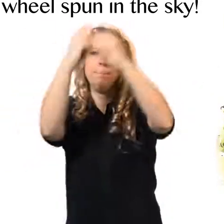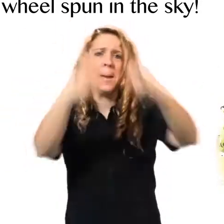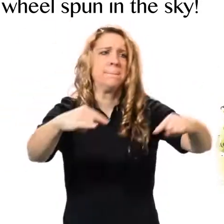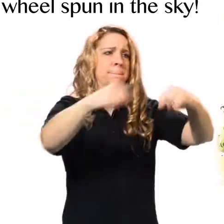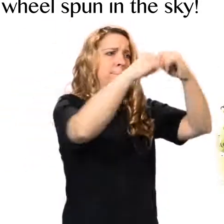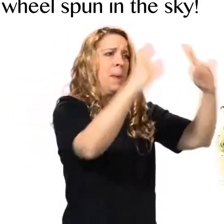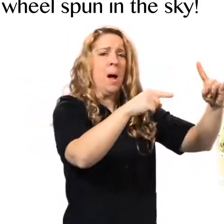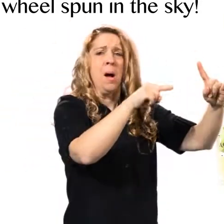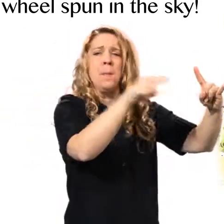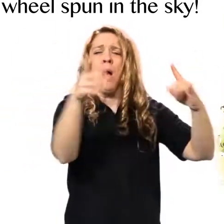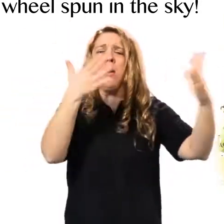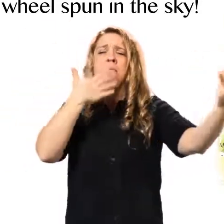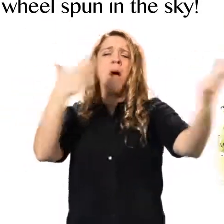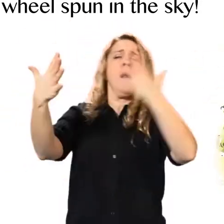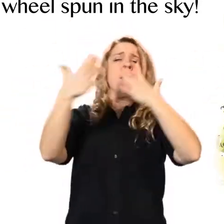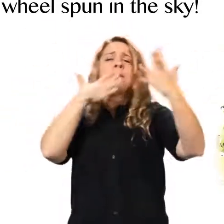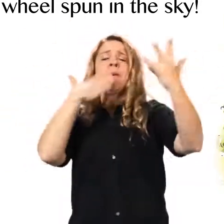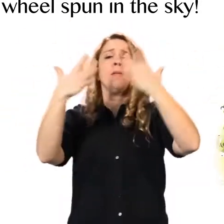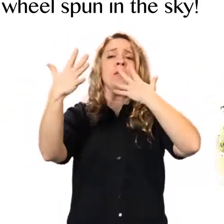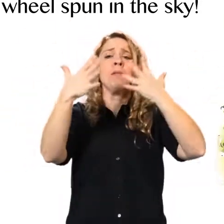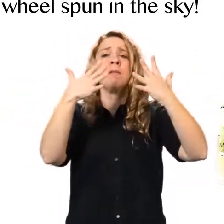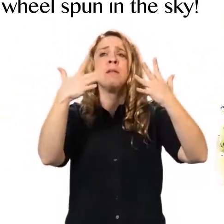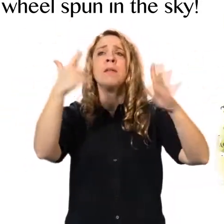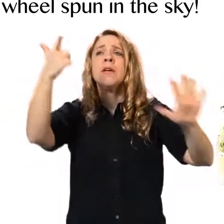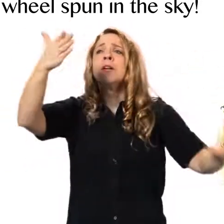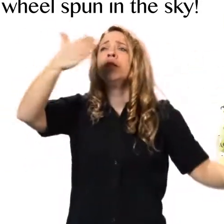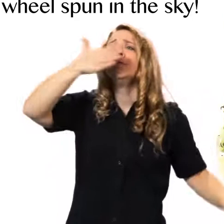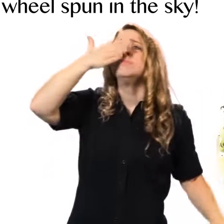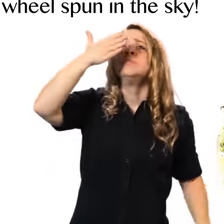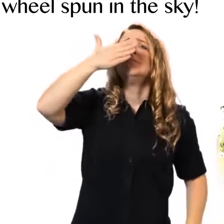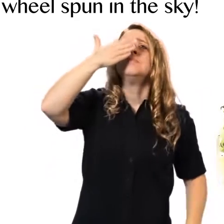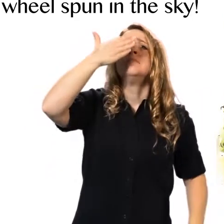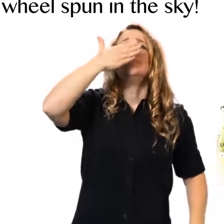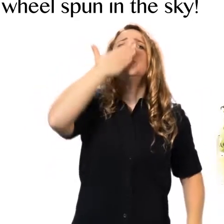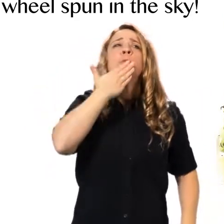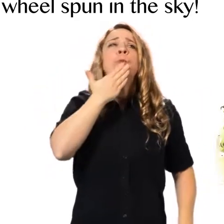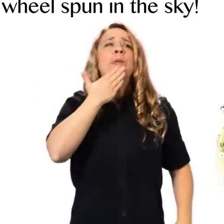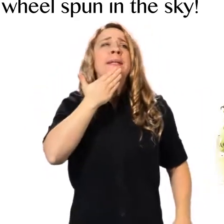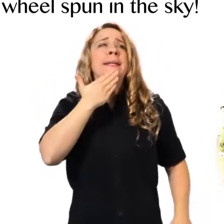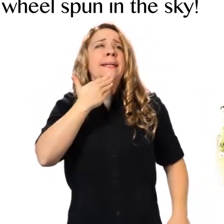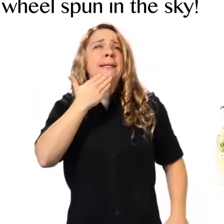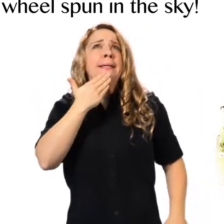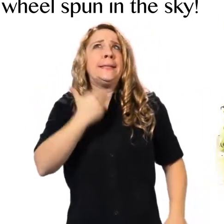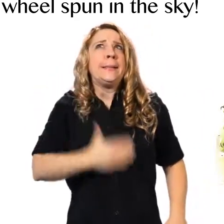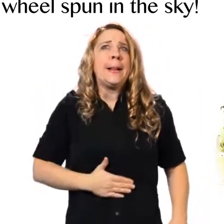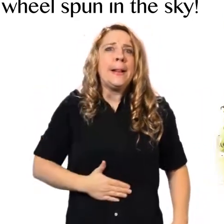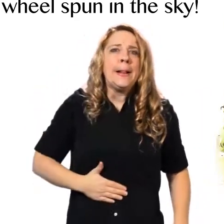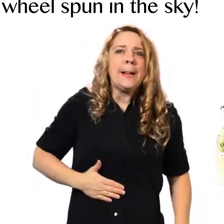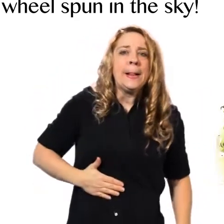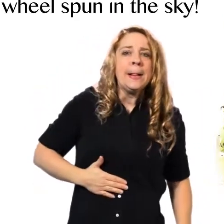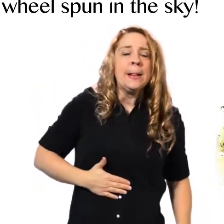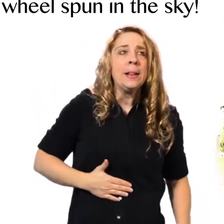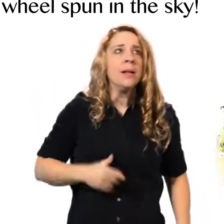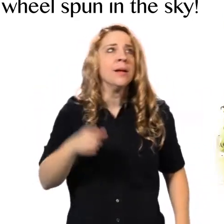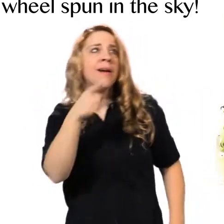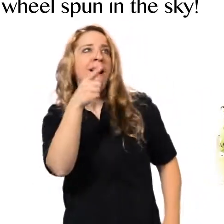Colorful tents crowded the grounds. Sweet smells drifted through the air. And a giant wheel